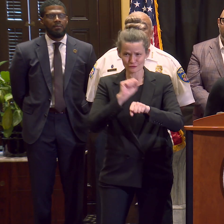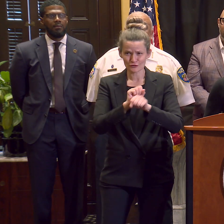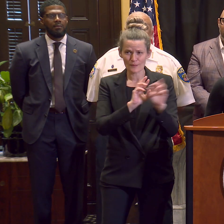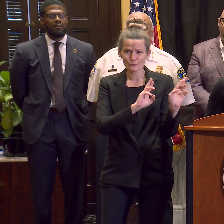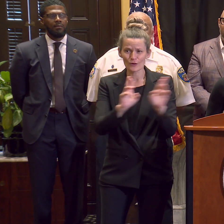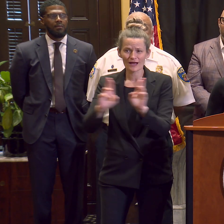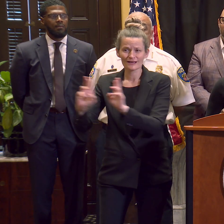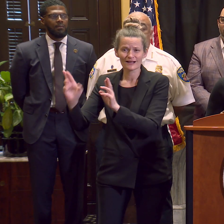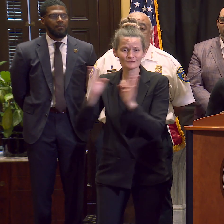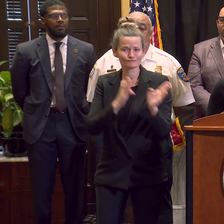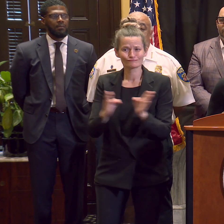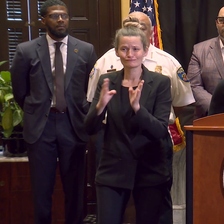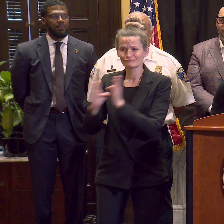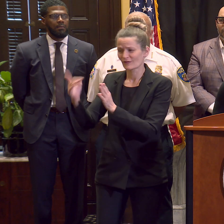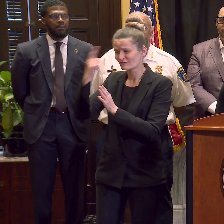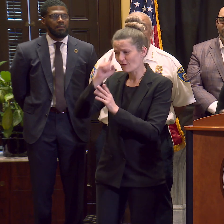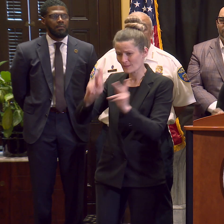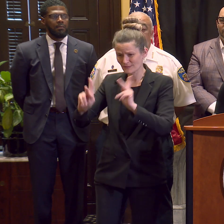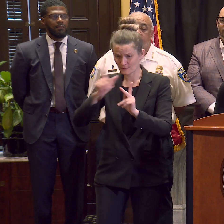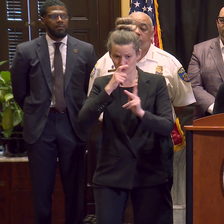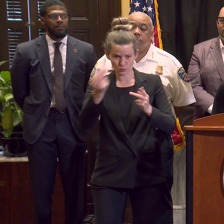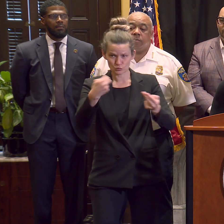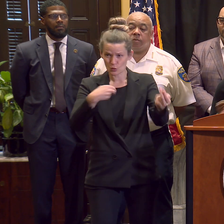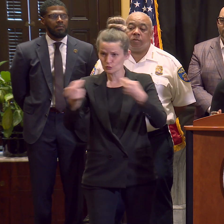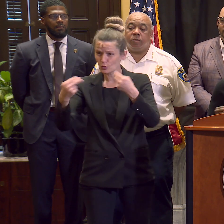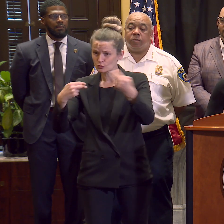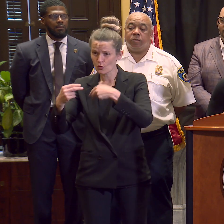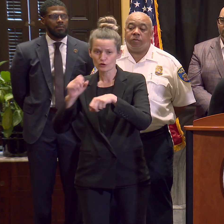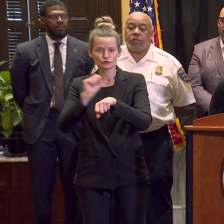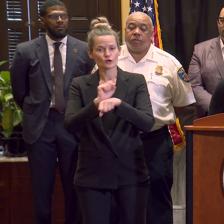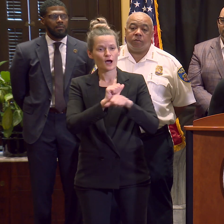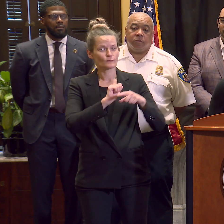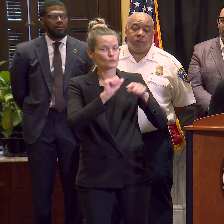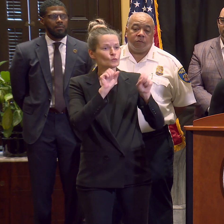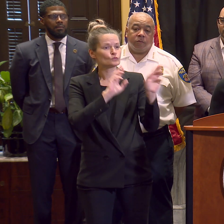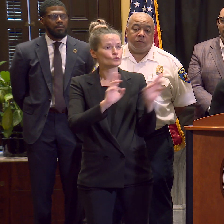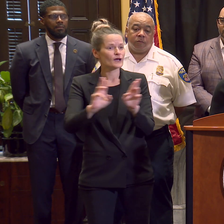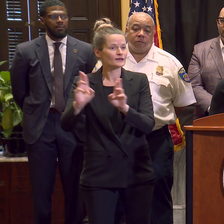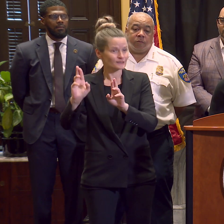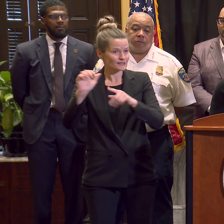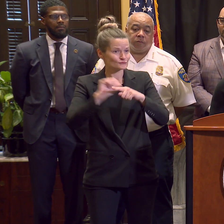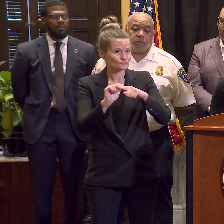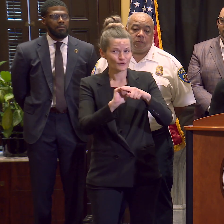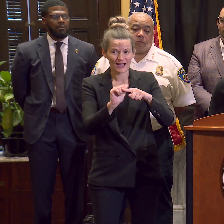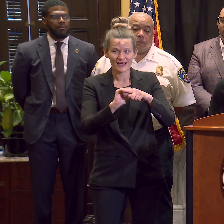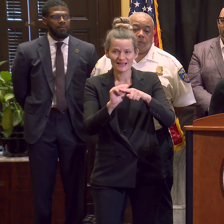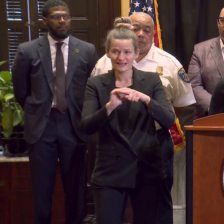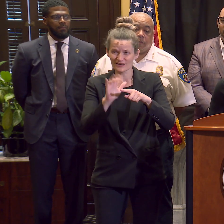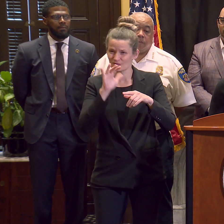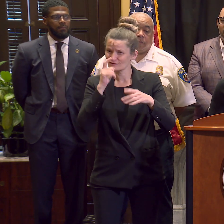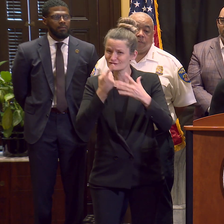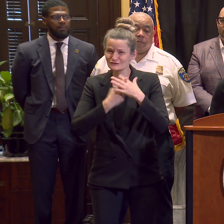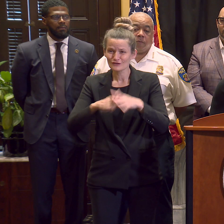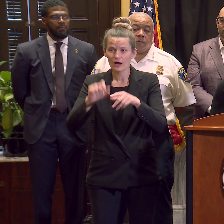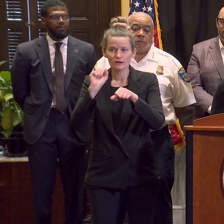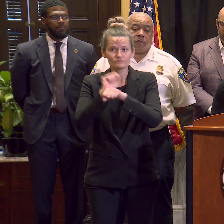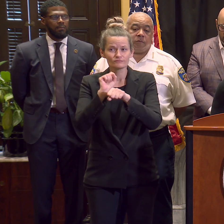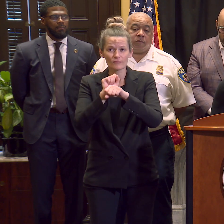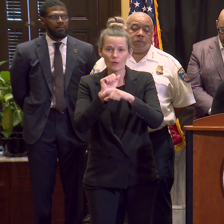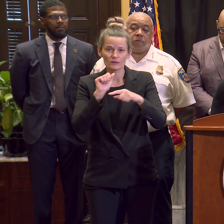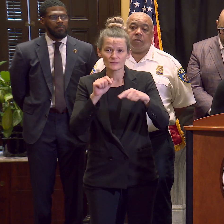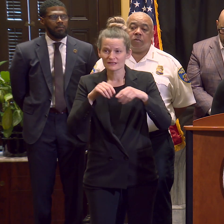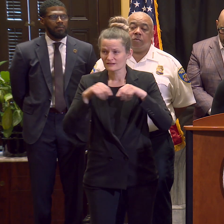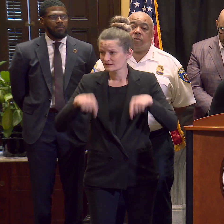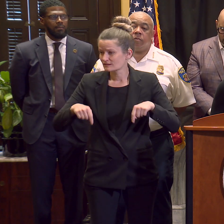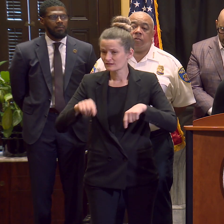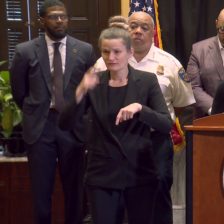event, excuse me, job readiness training next week and then start employment with city government agencies. The Mayor actually shared this event on social